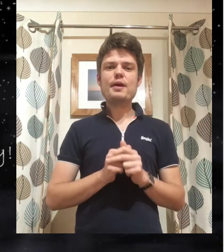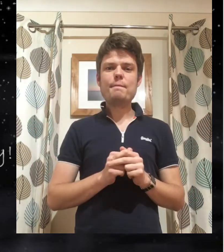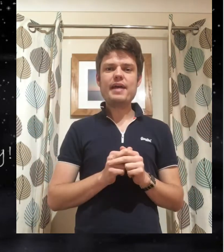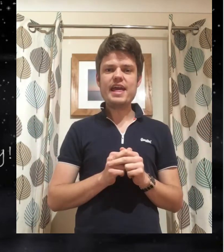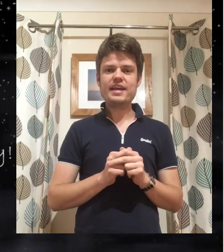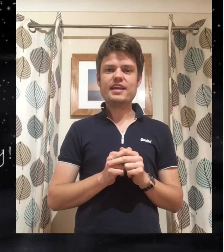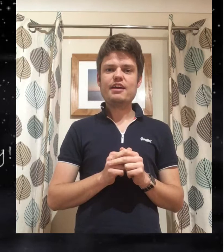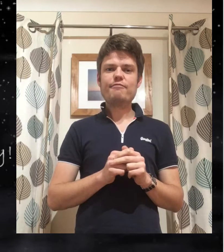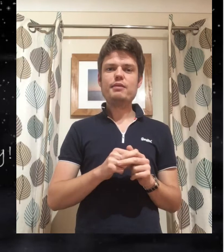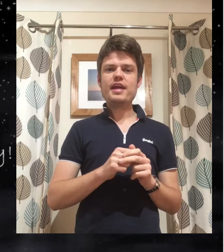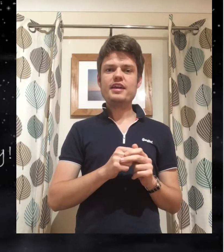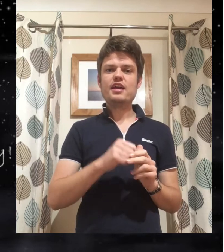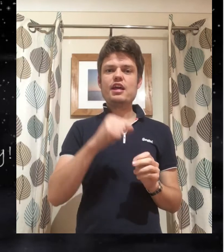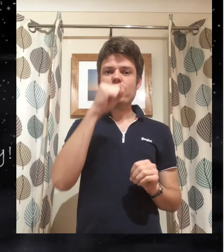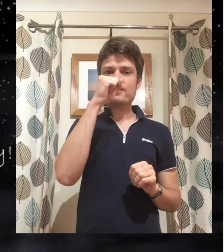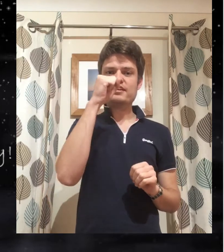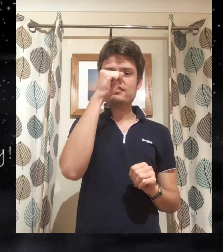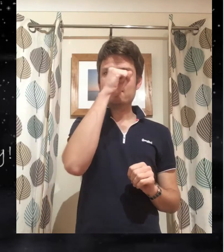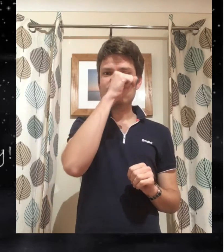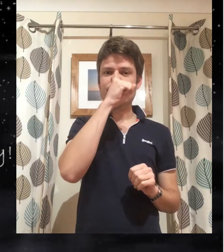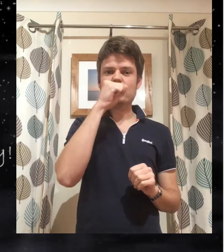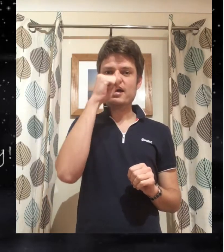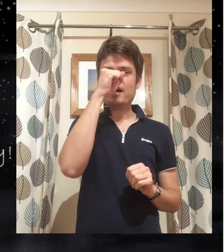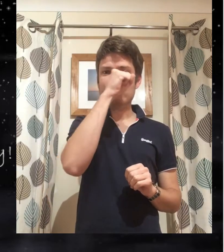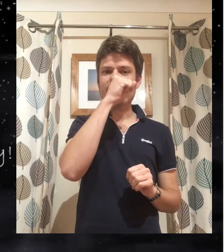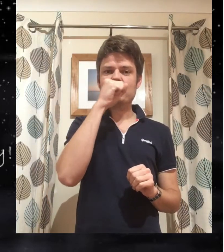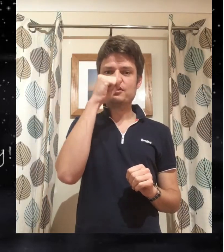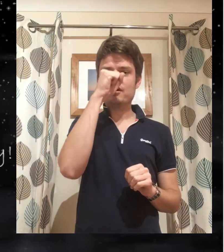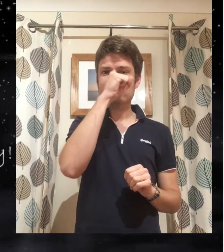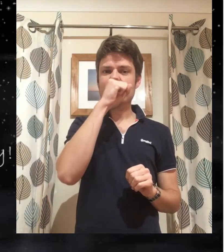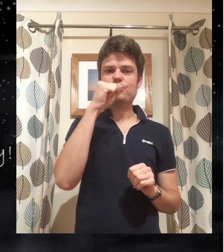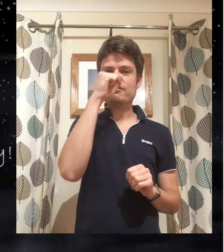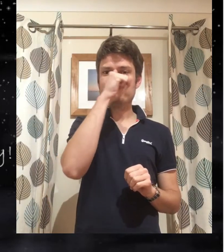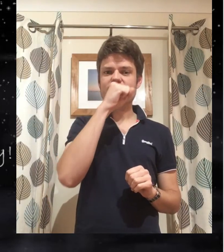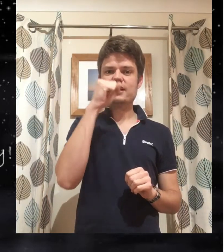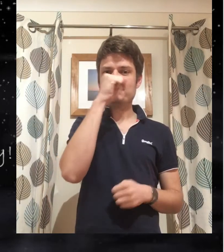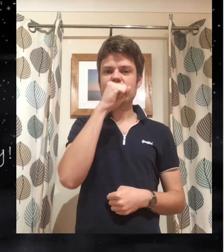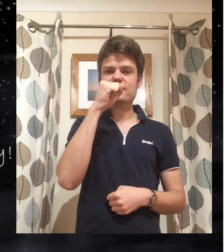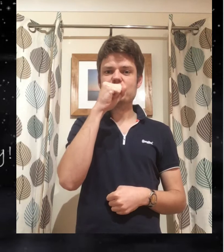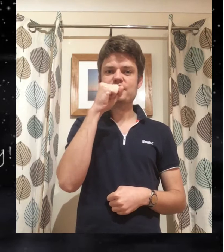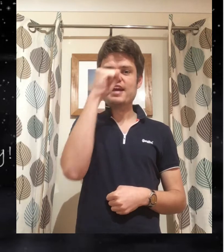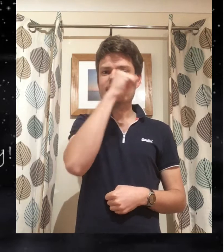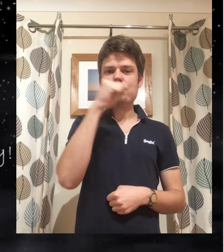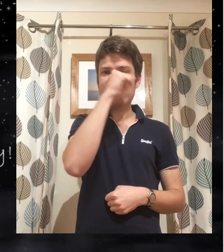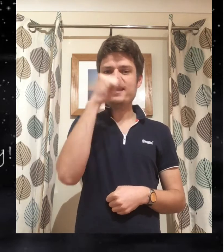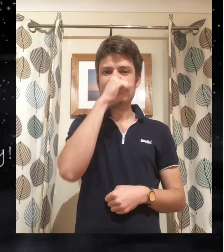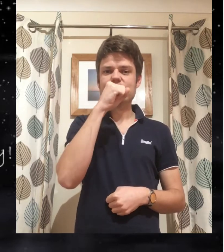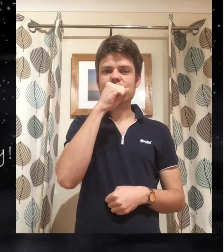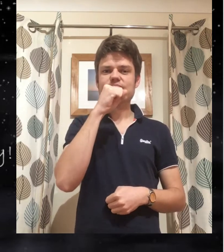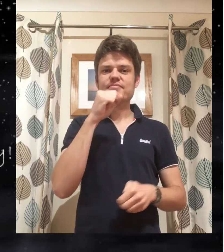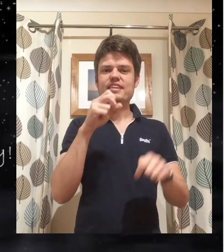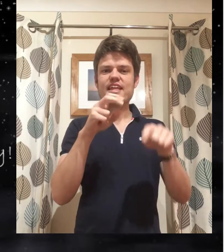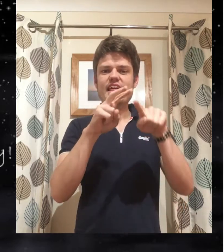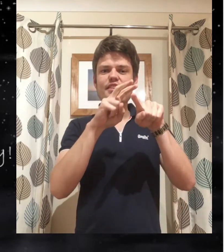the pig. For the pig we make a circle around our nose with our fists like a pig's nose. The pig,